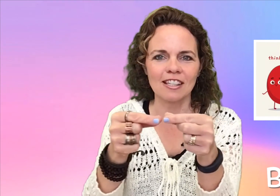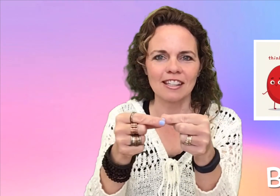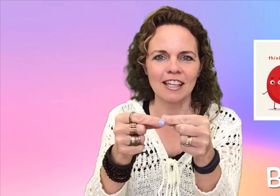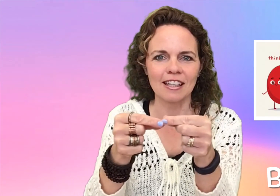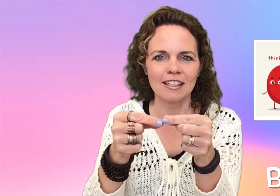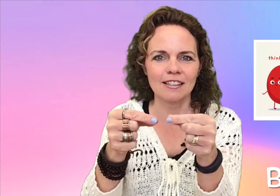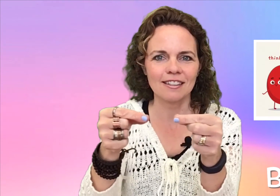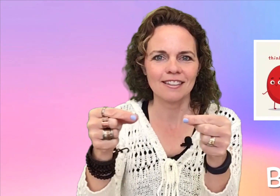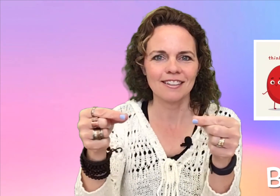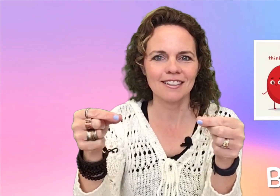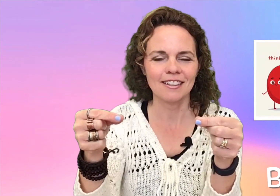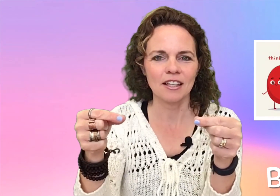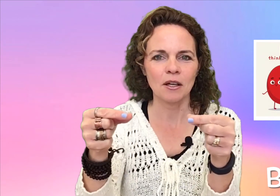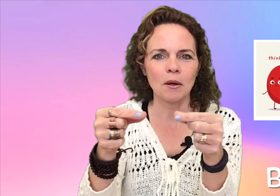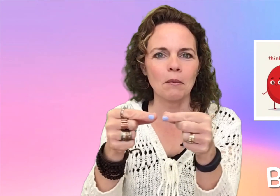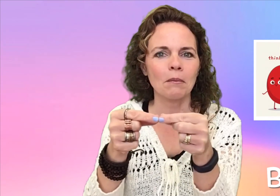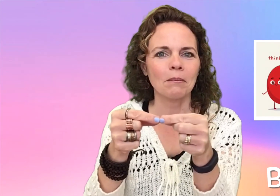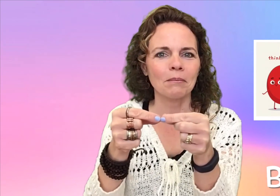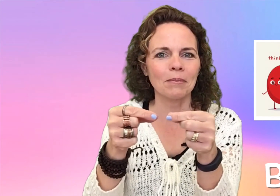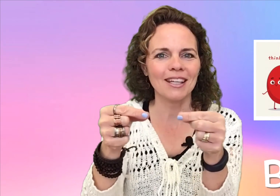like this. Bean.